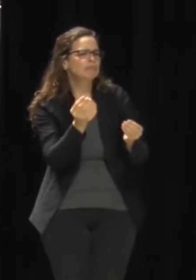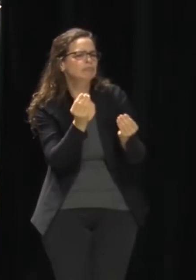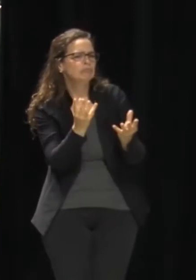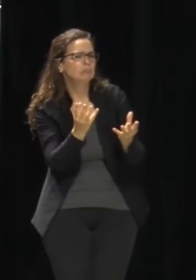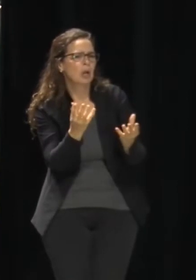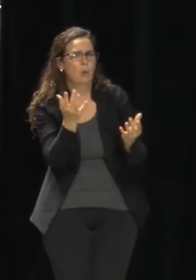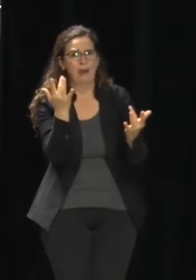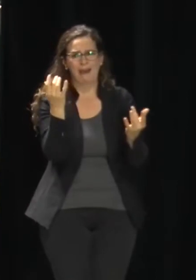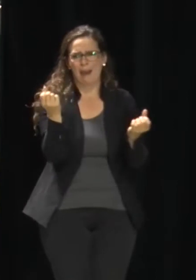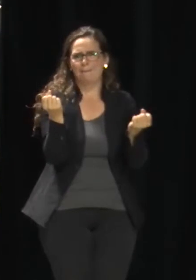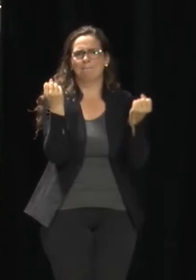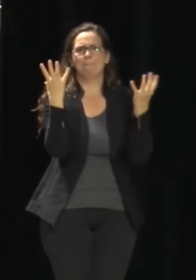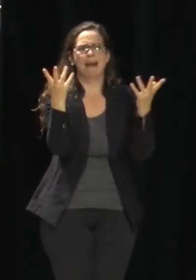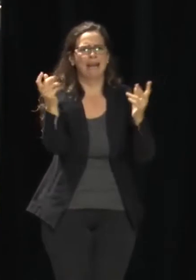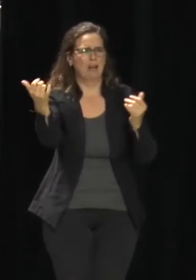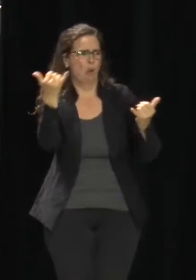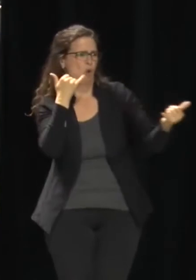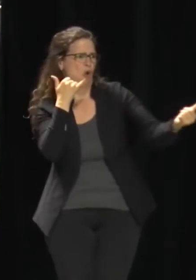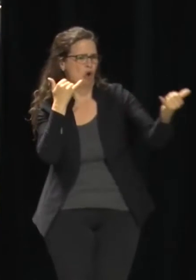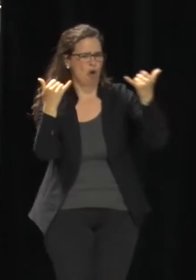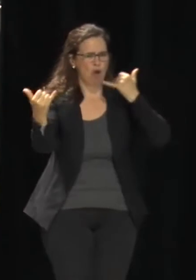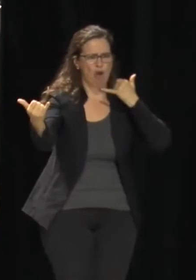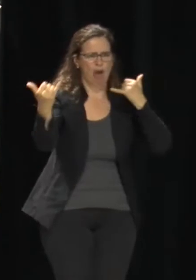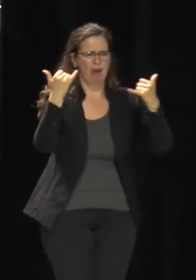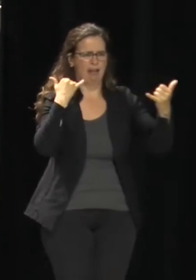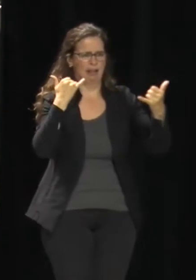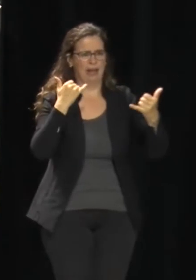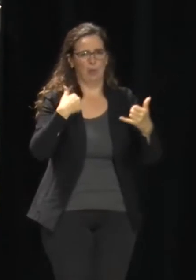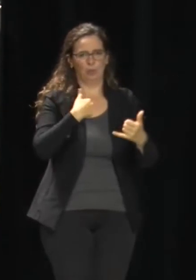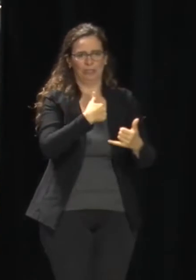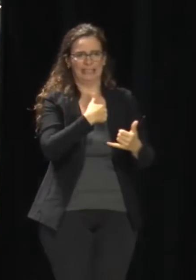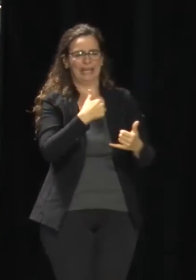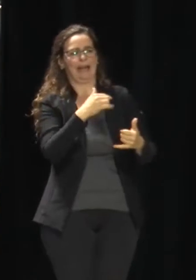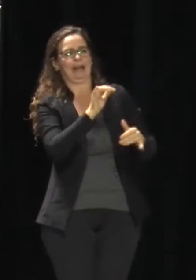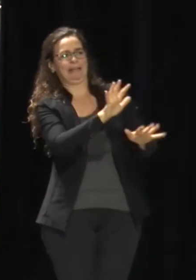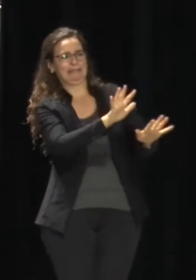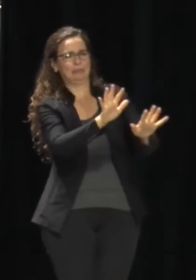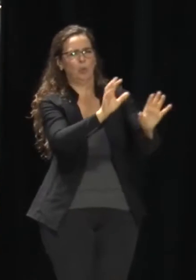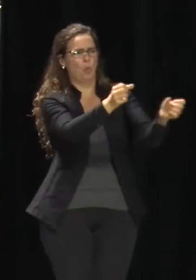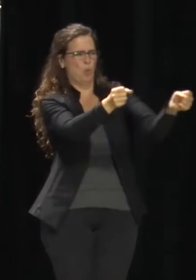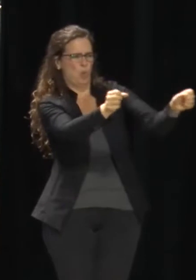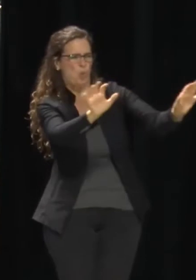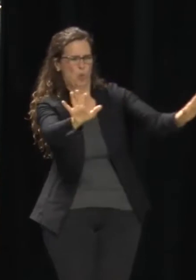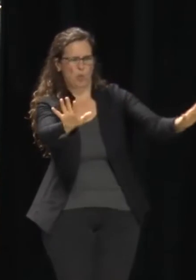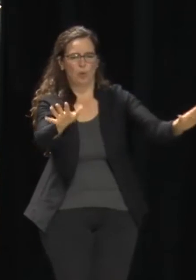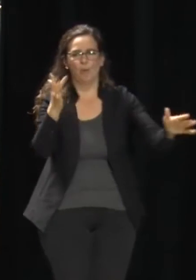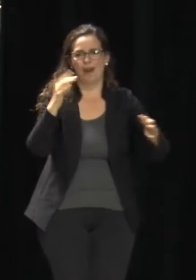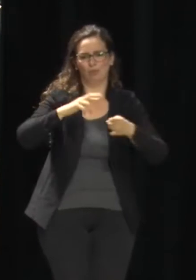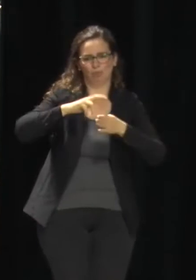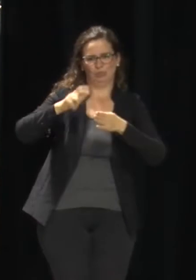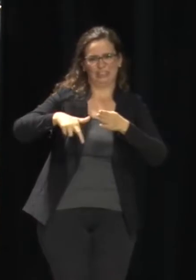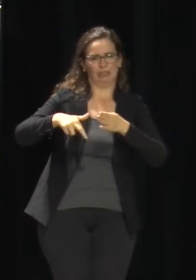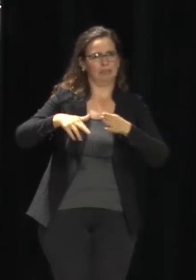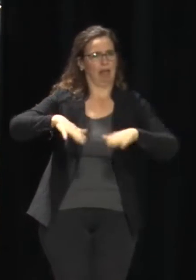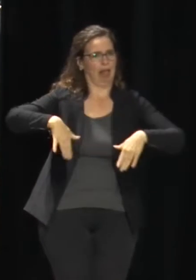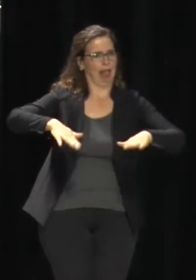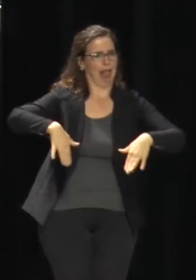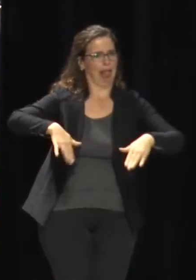bringing their child for a saliva test. And that's holding true.